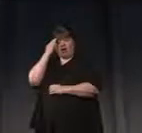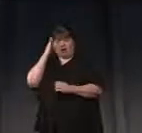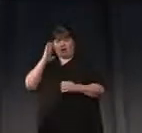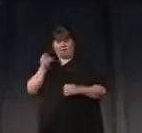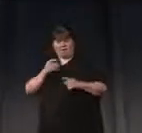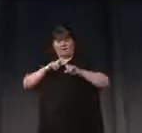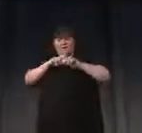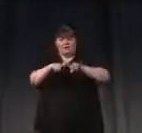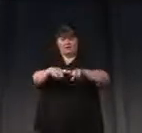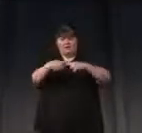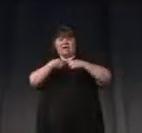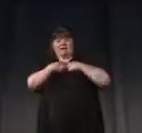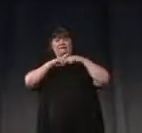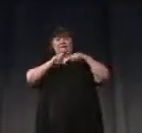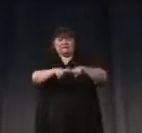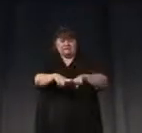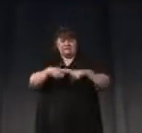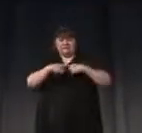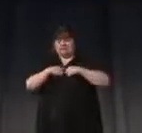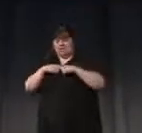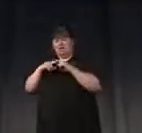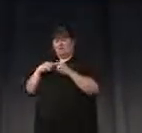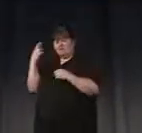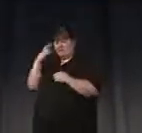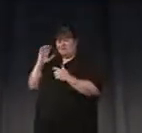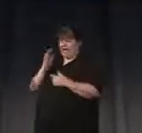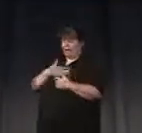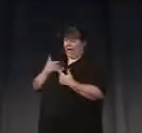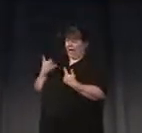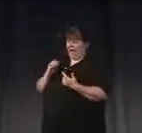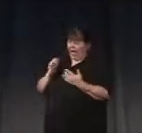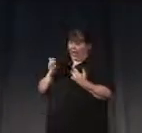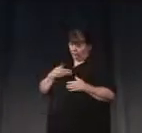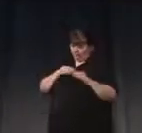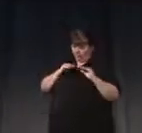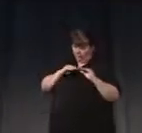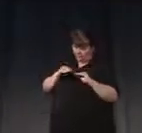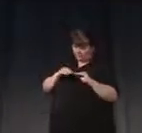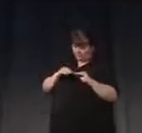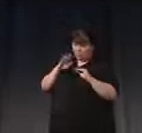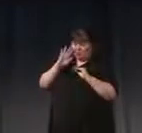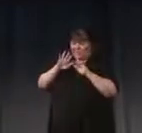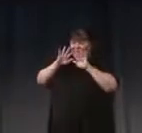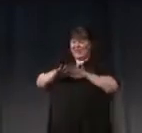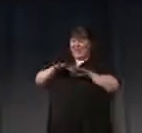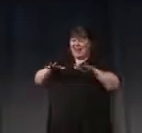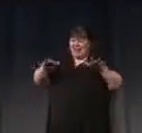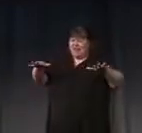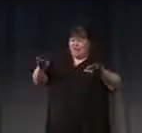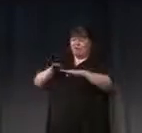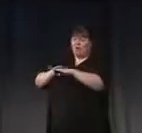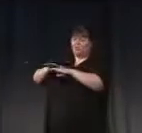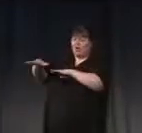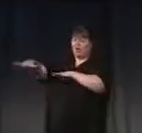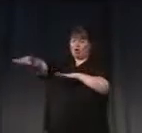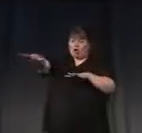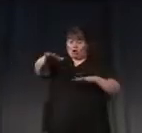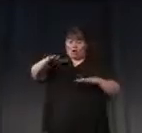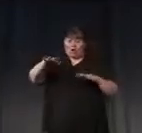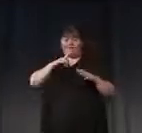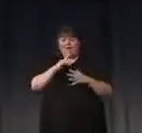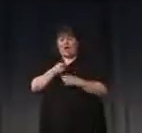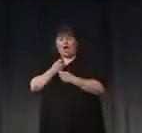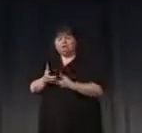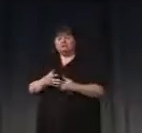-dependency, clue us into how our movements here can affect others' movements over there. And it provokes